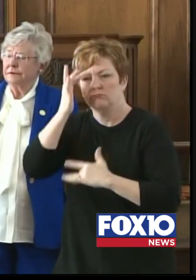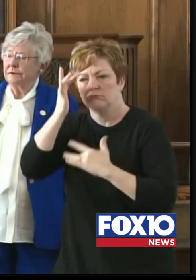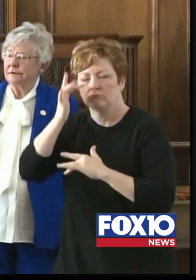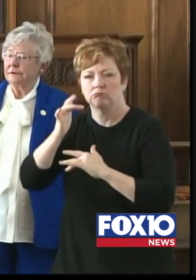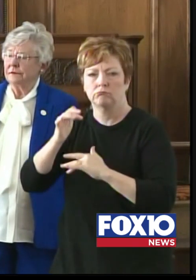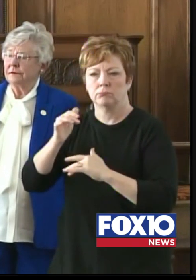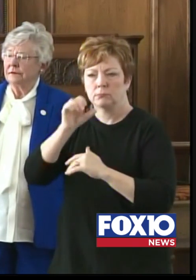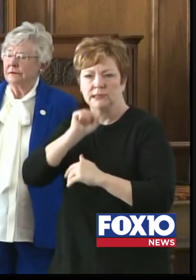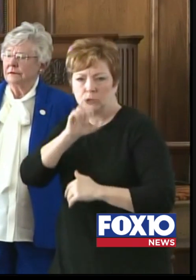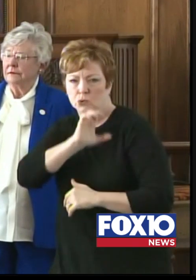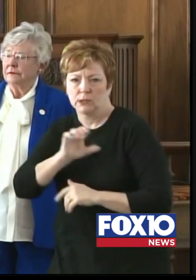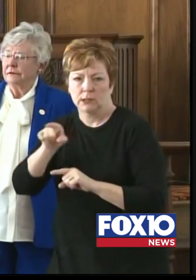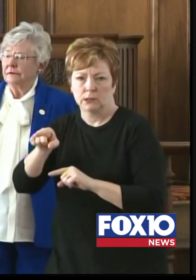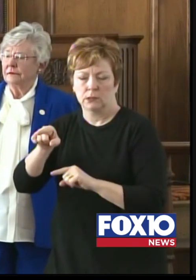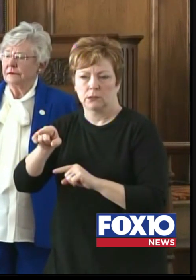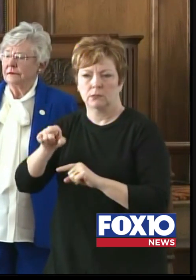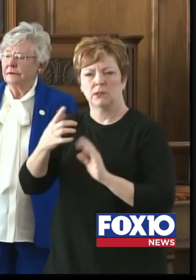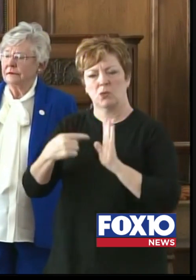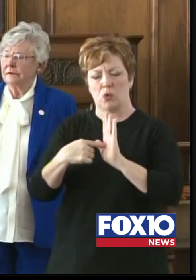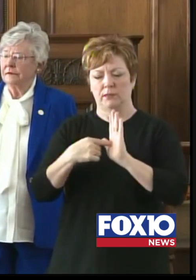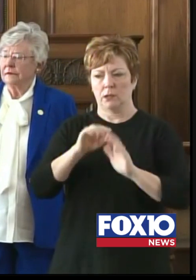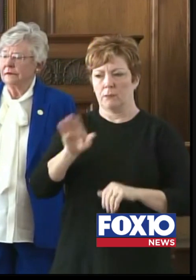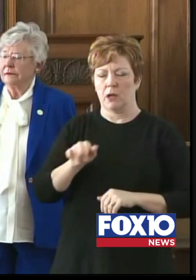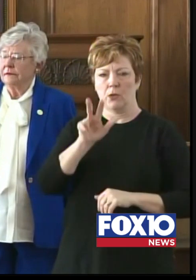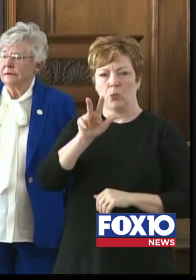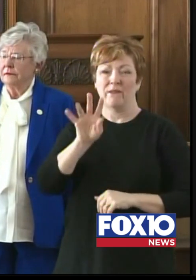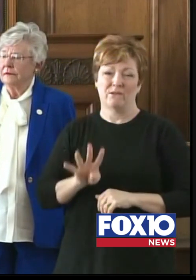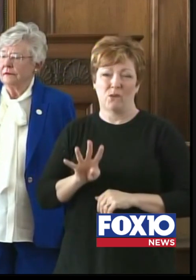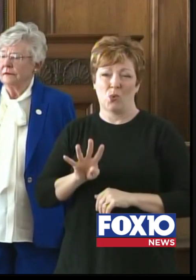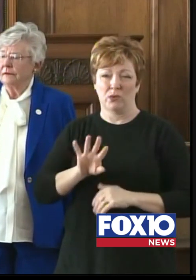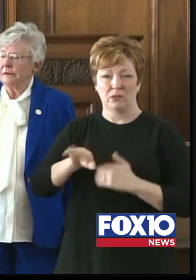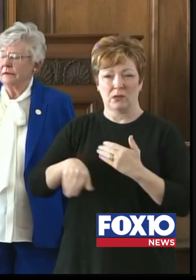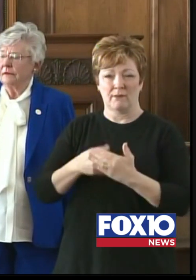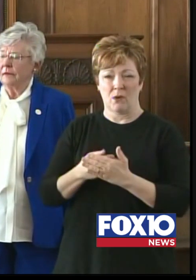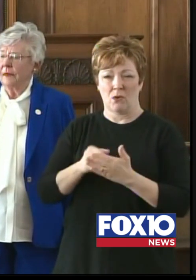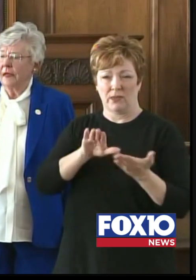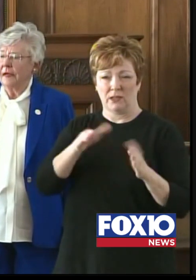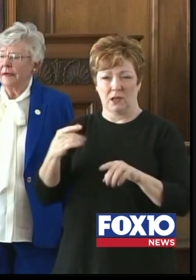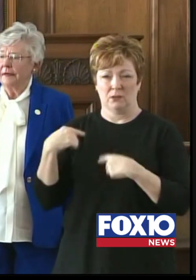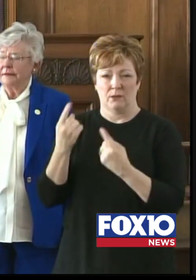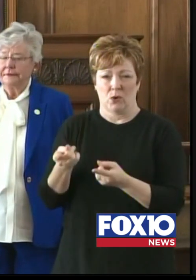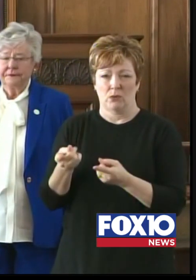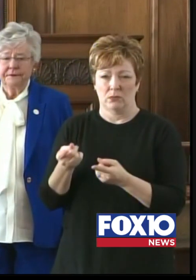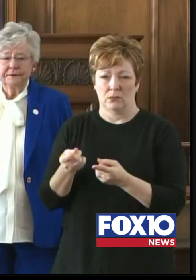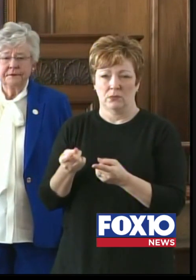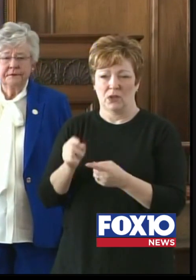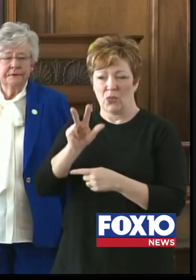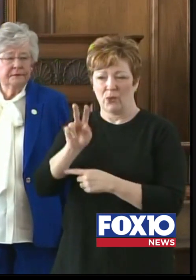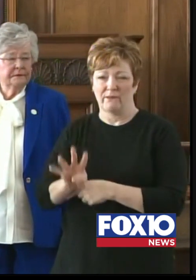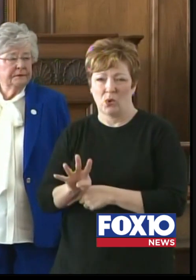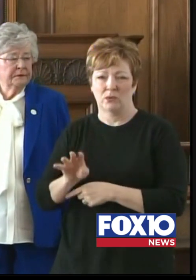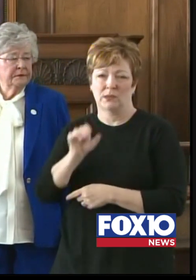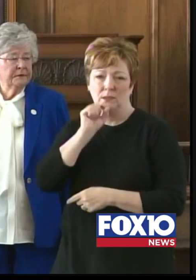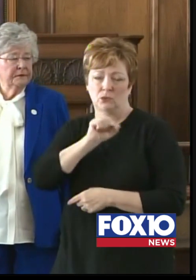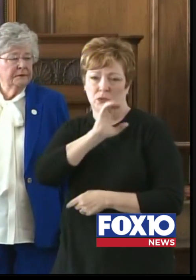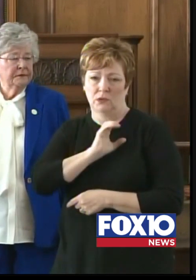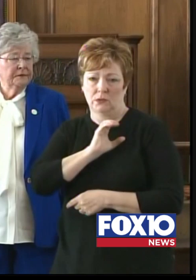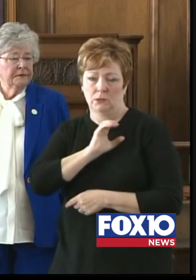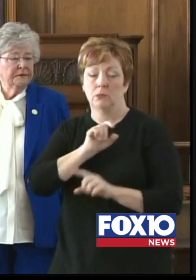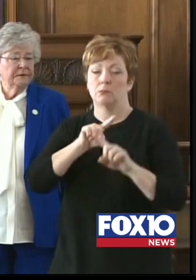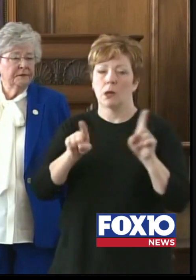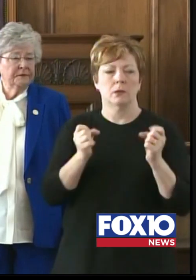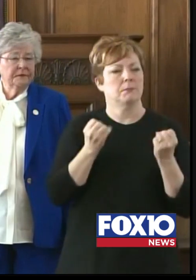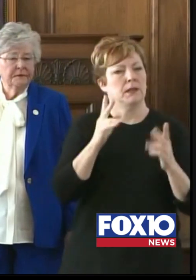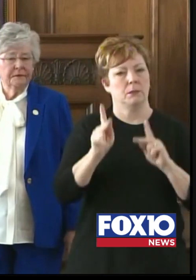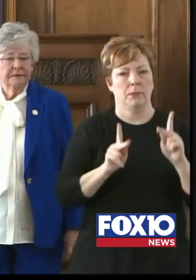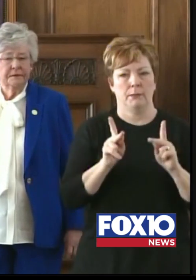seniors who represent about three-quarters of all the deaths that we have seen so far. But we have a lot of people with chronic disease in our state,